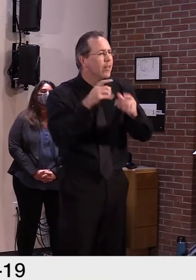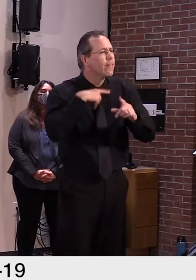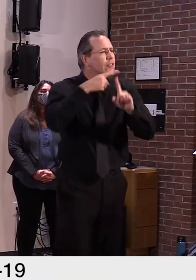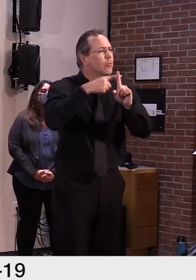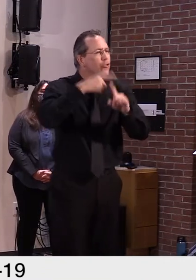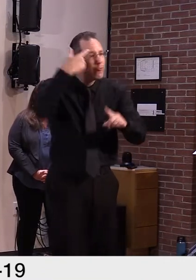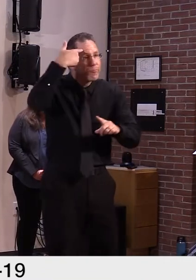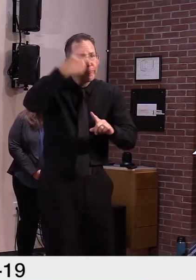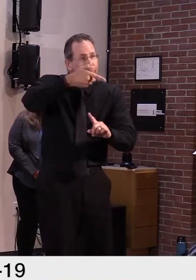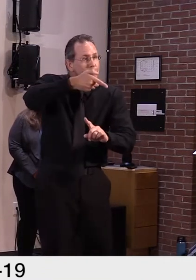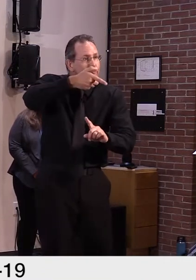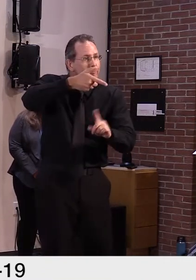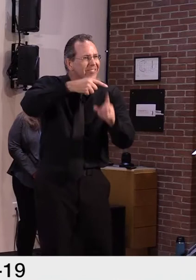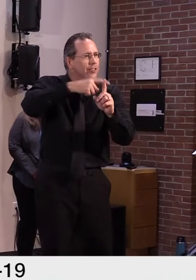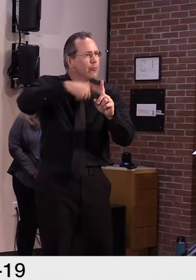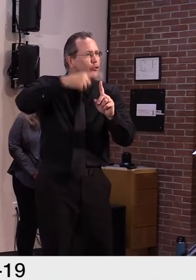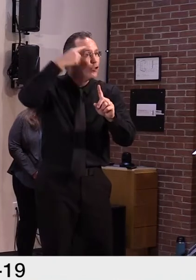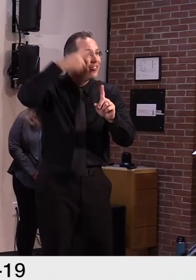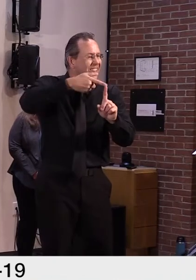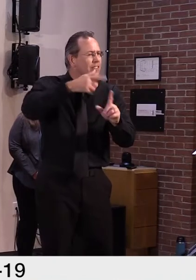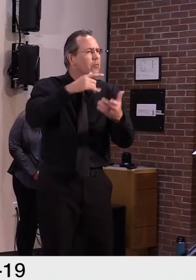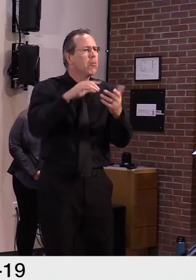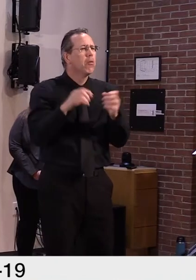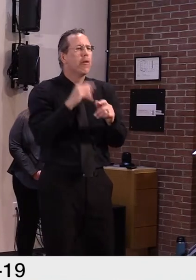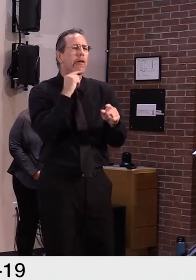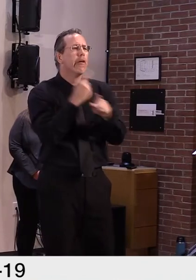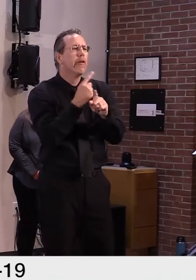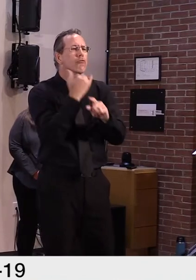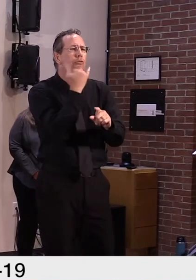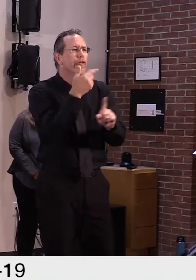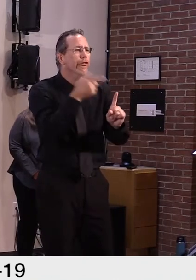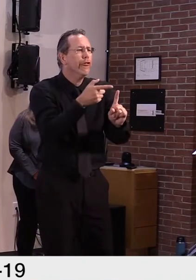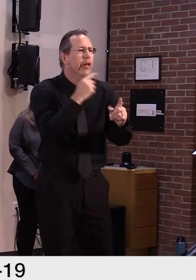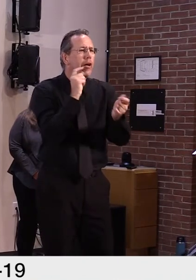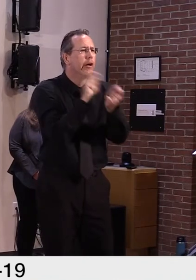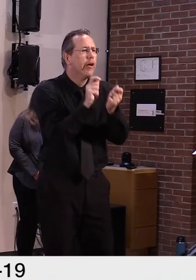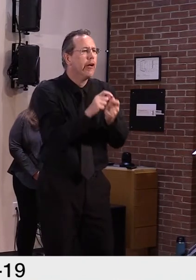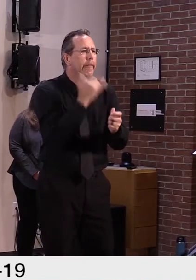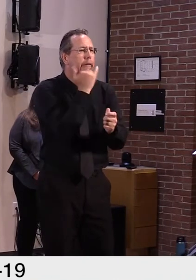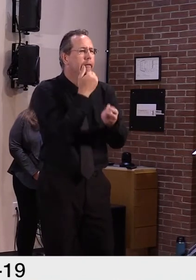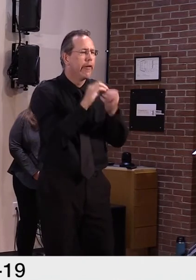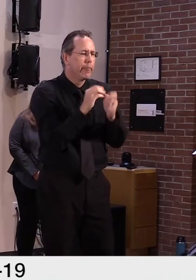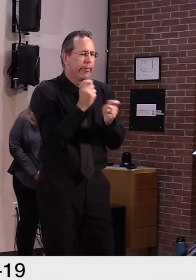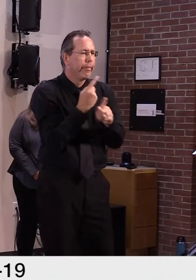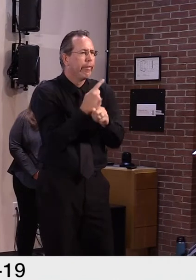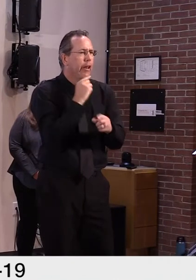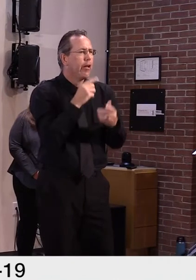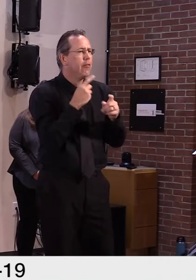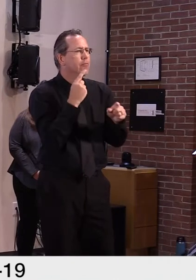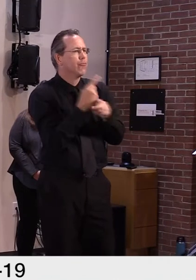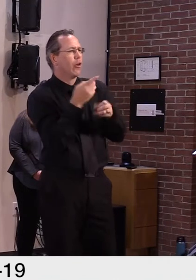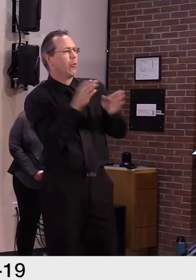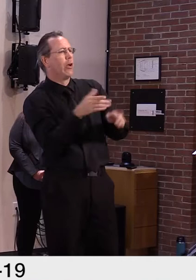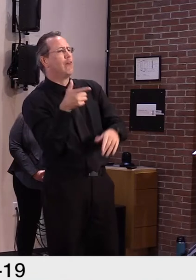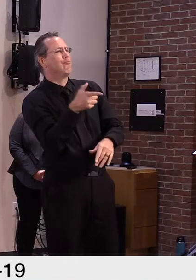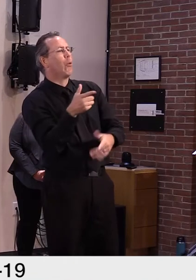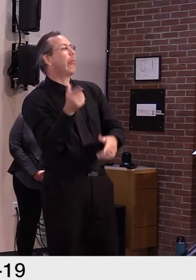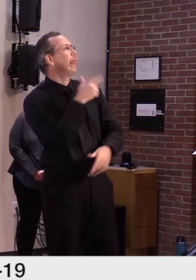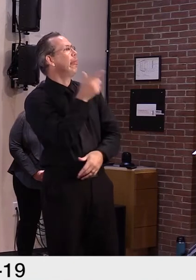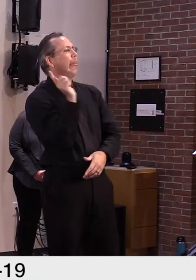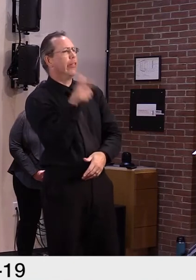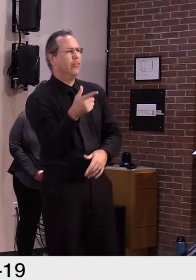as well about the efficacy of temperature checks. I know our scientists are still strong in support of their use.